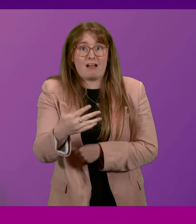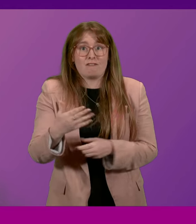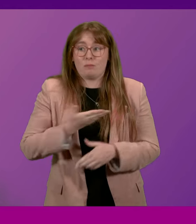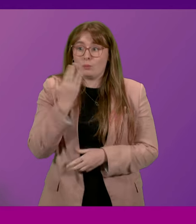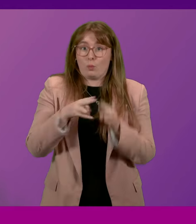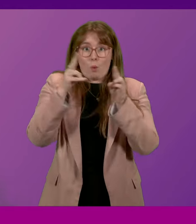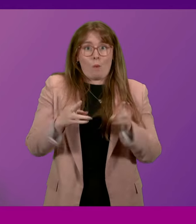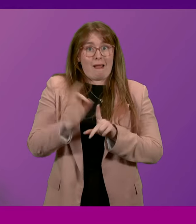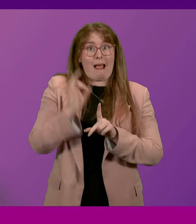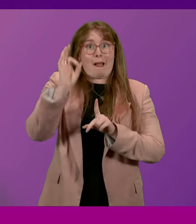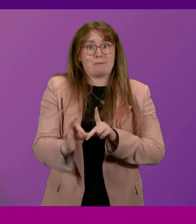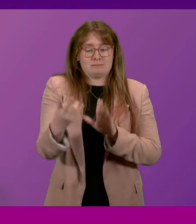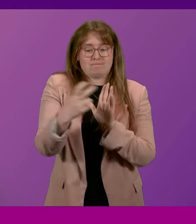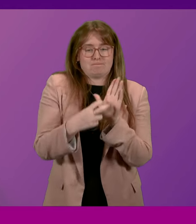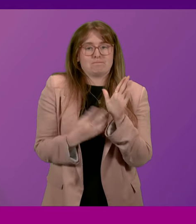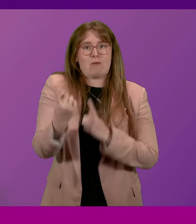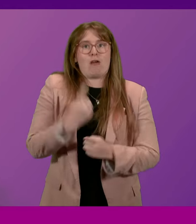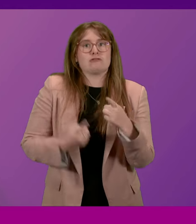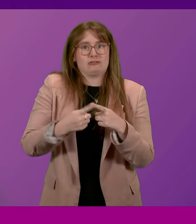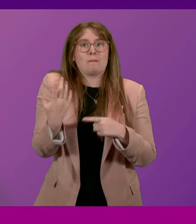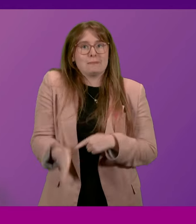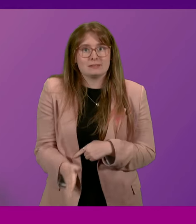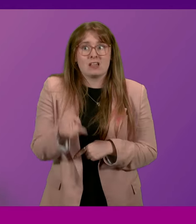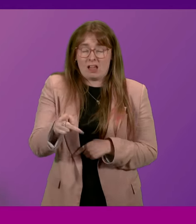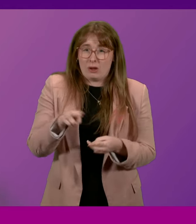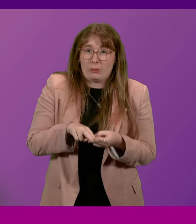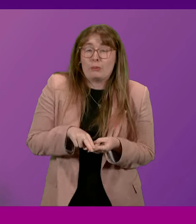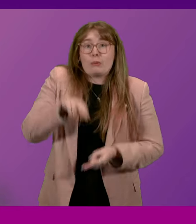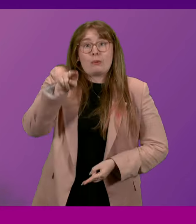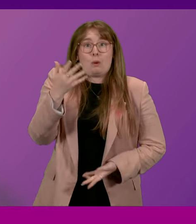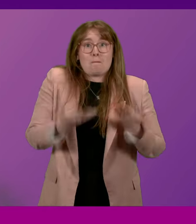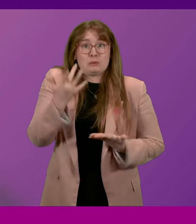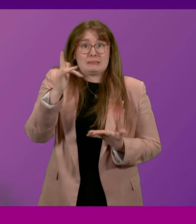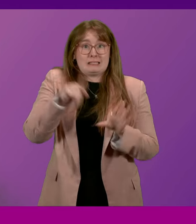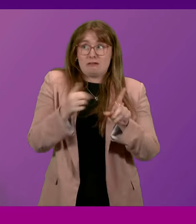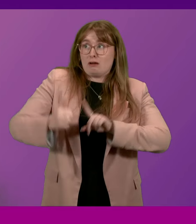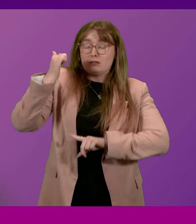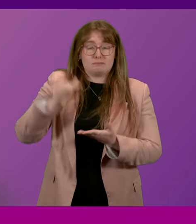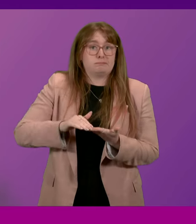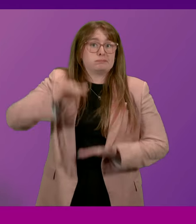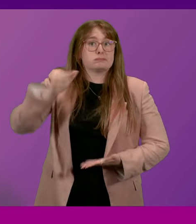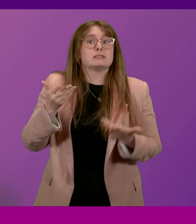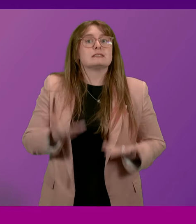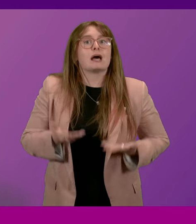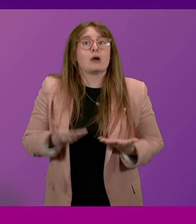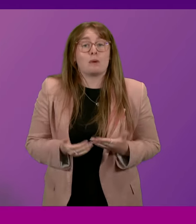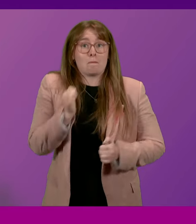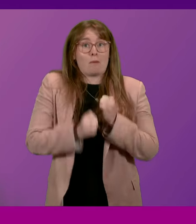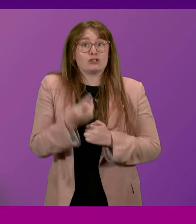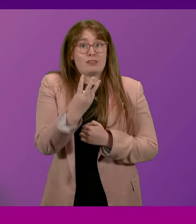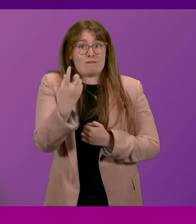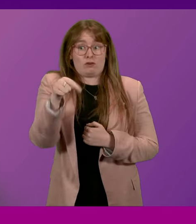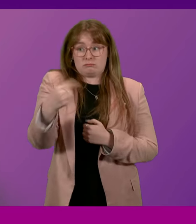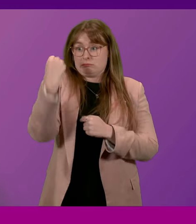applications were recorded last year. That is the highest in a decade. And as of March 31st this year,